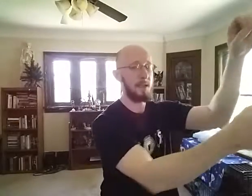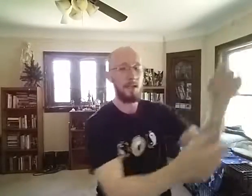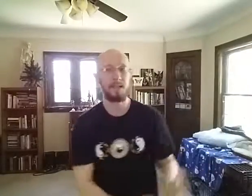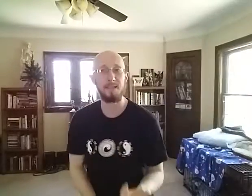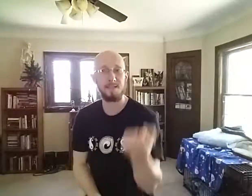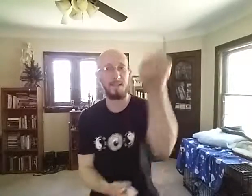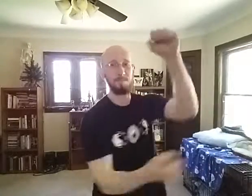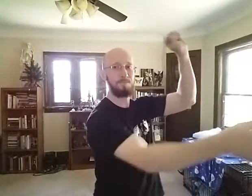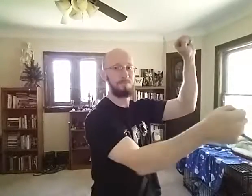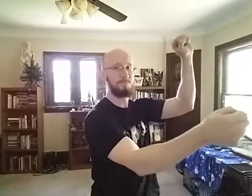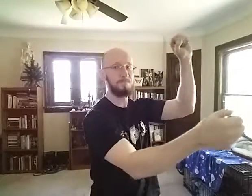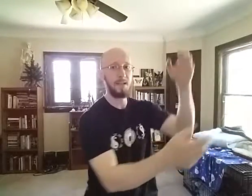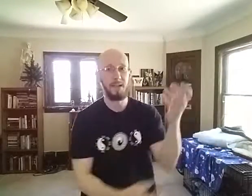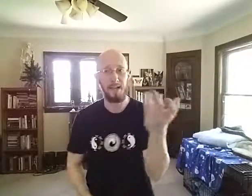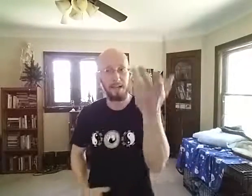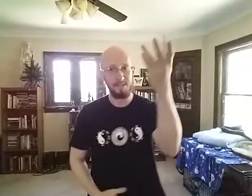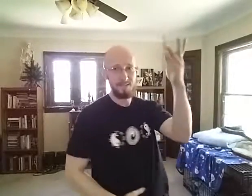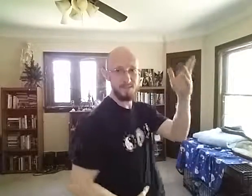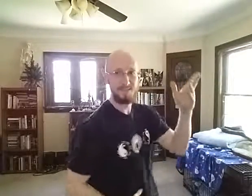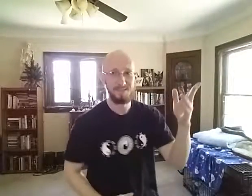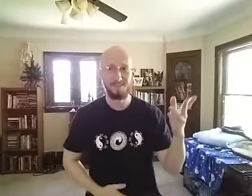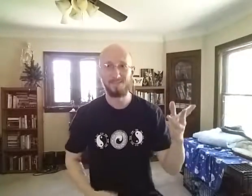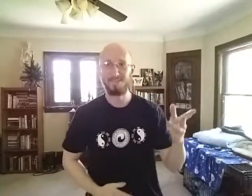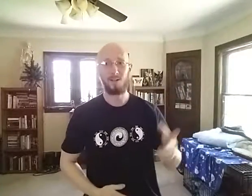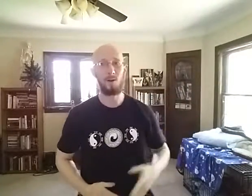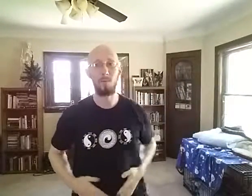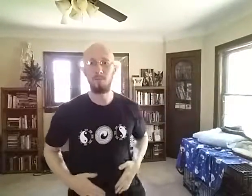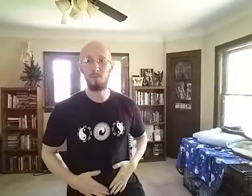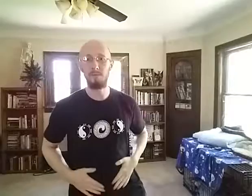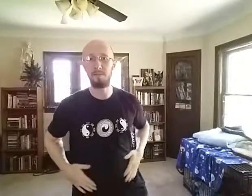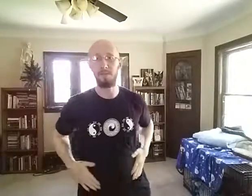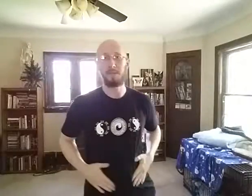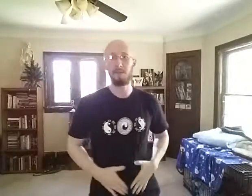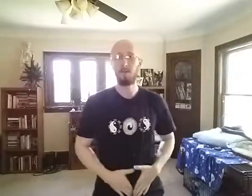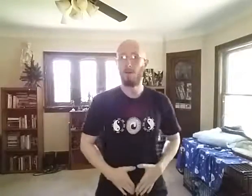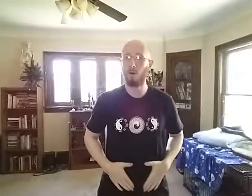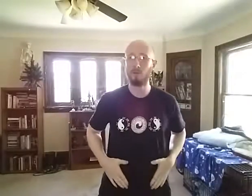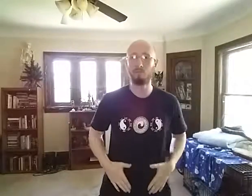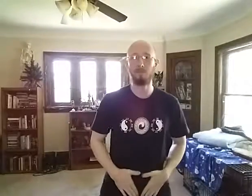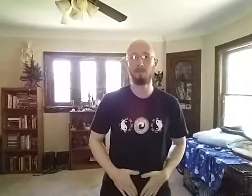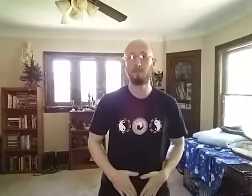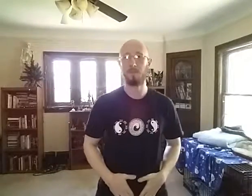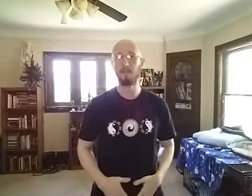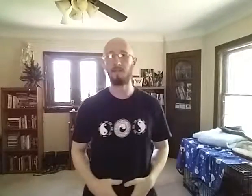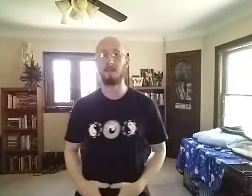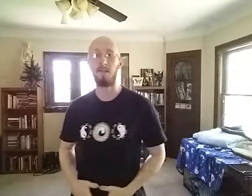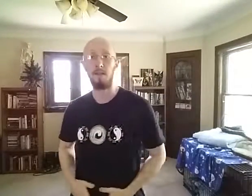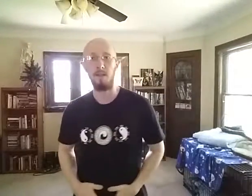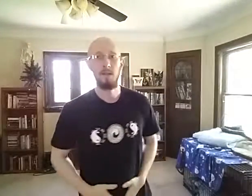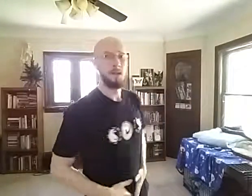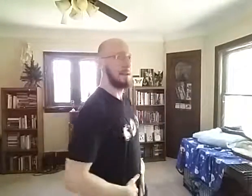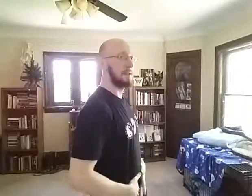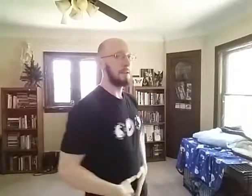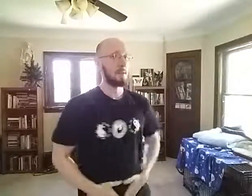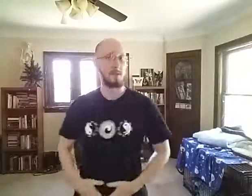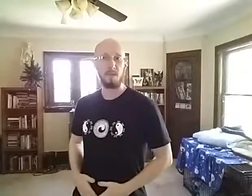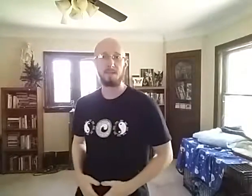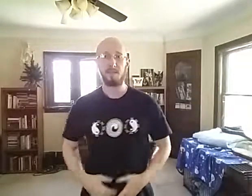Again, same. And always moving from here, always moving from dantian. Twisting.